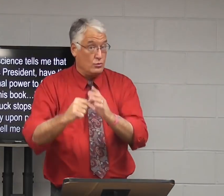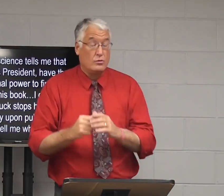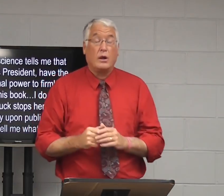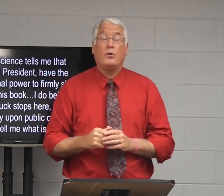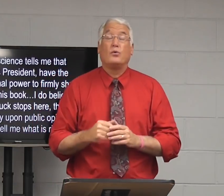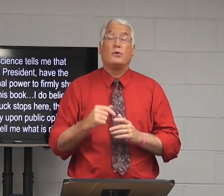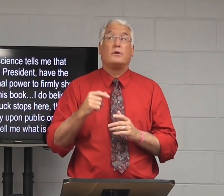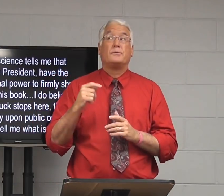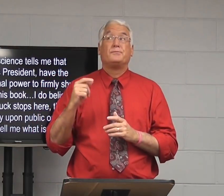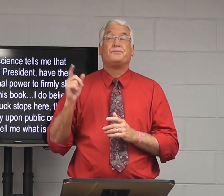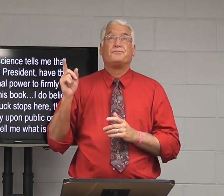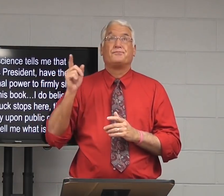him. But later,